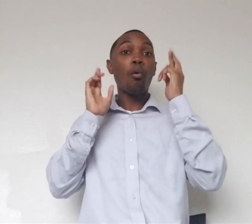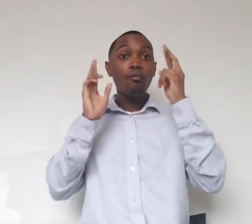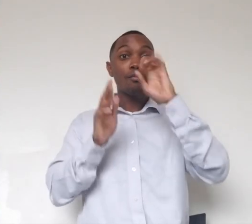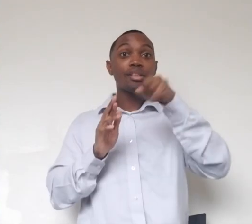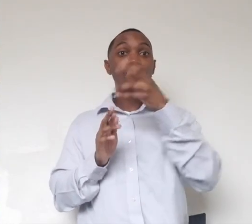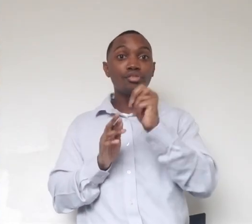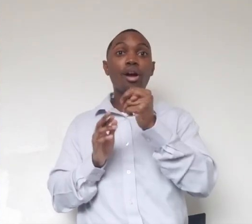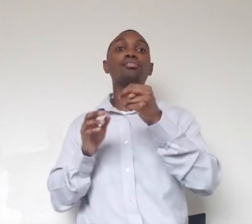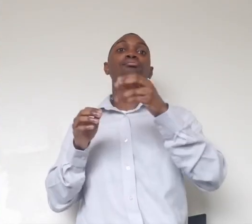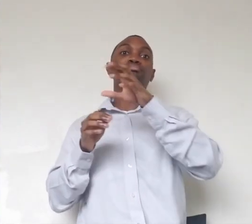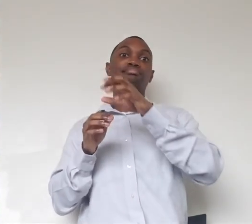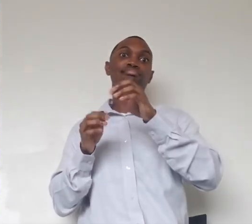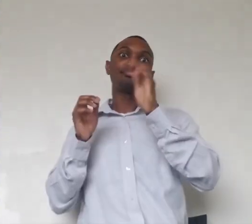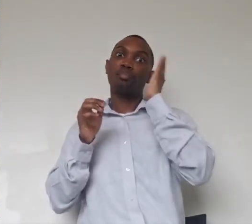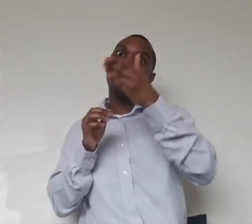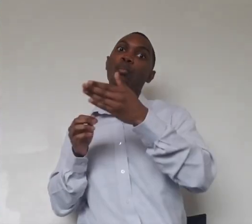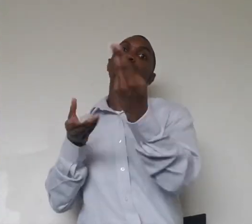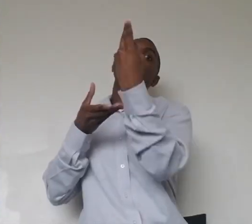join us, and he'll be coming from the back of our habitat up here.